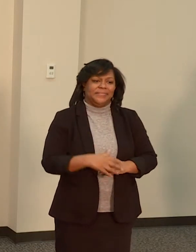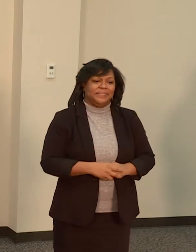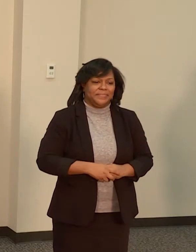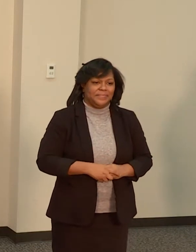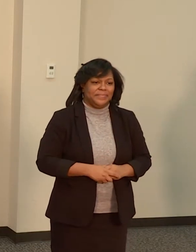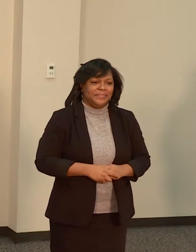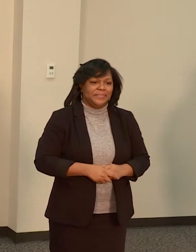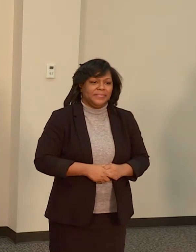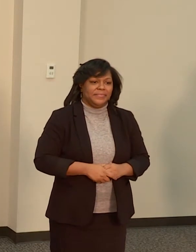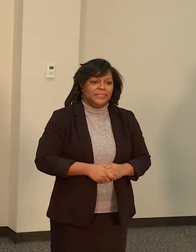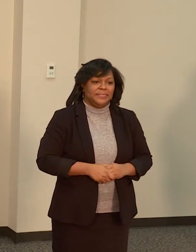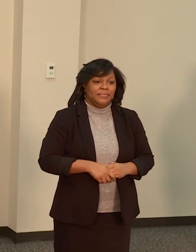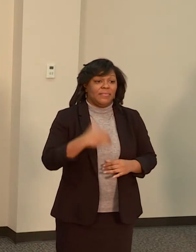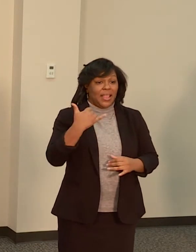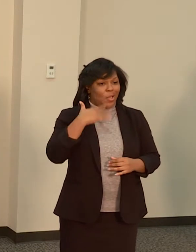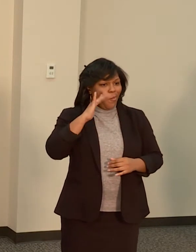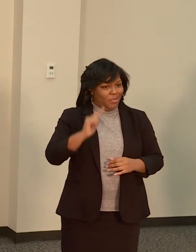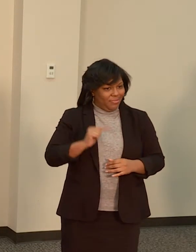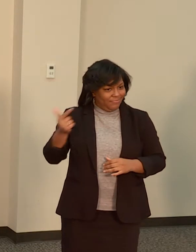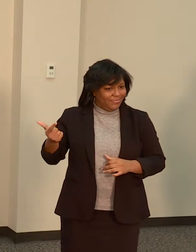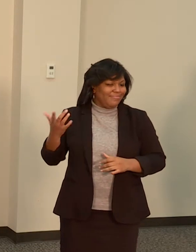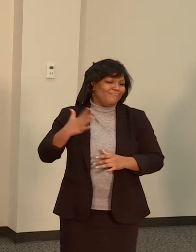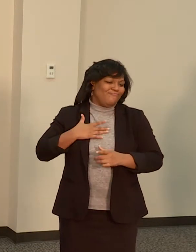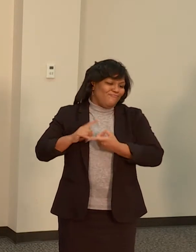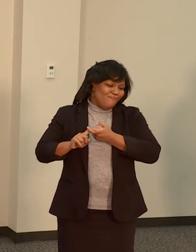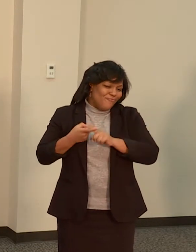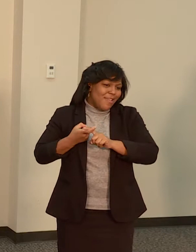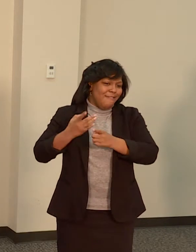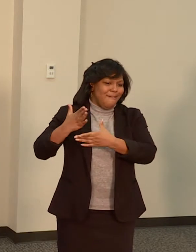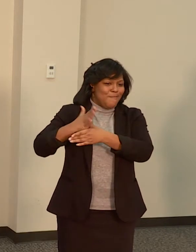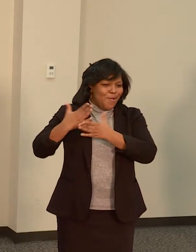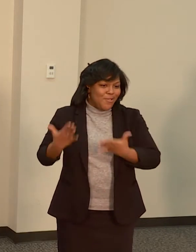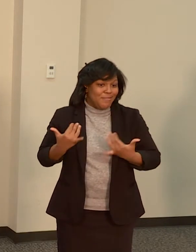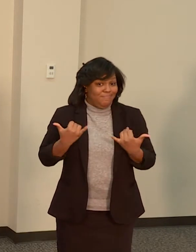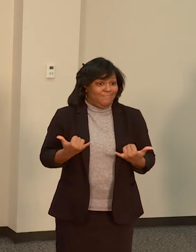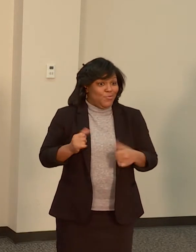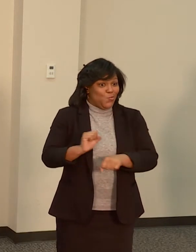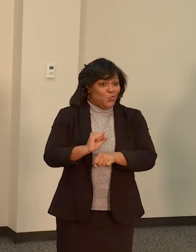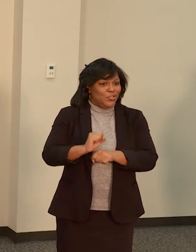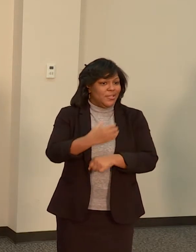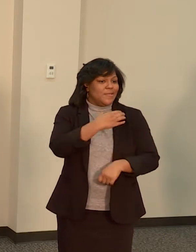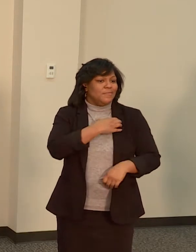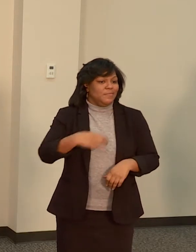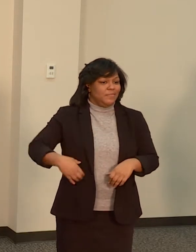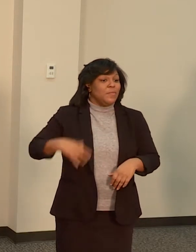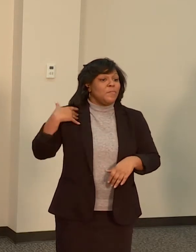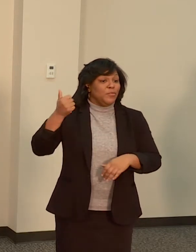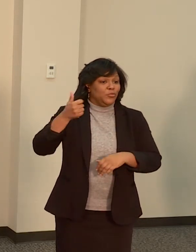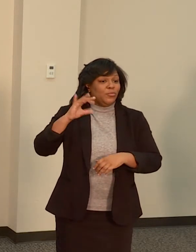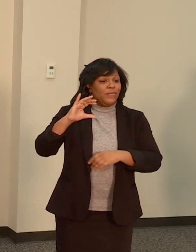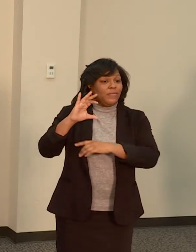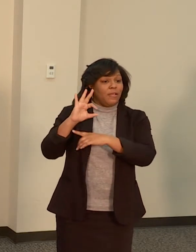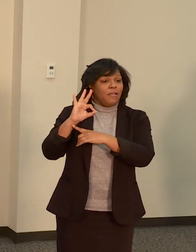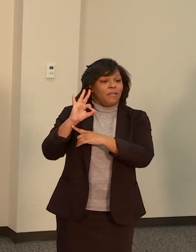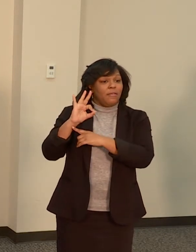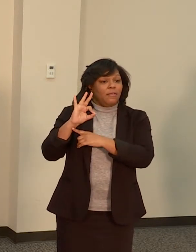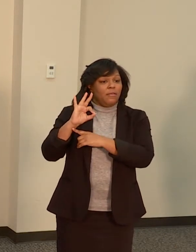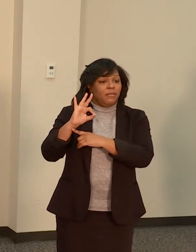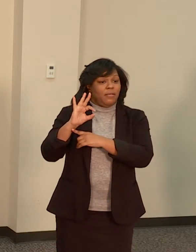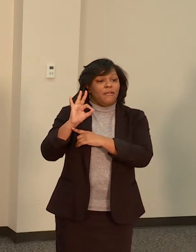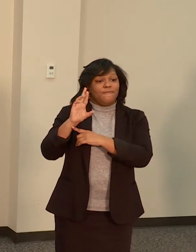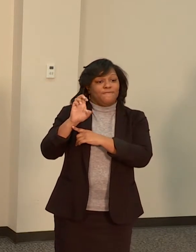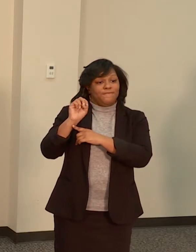over to a friend and a partner in this work, Commissioner Irene Fernando, who has been a supporter and a